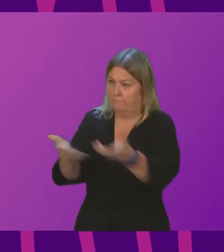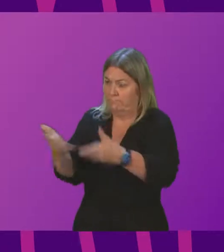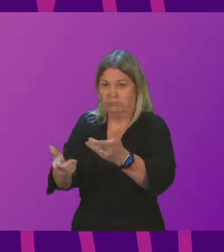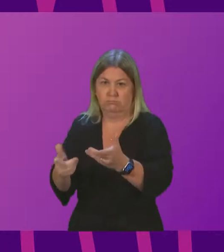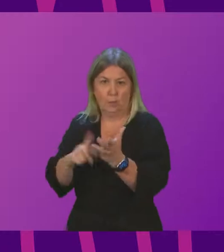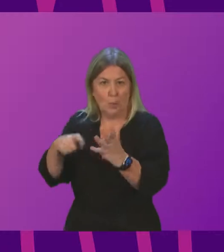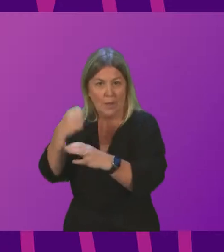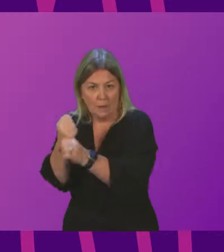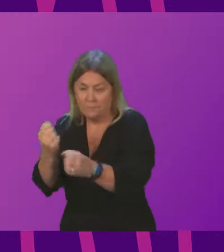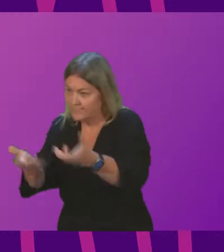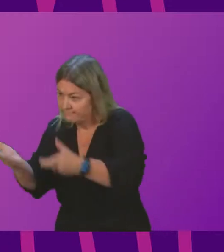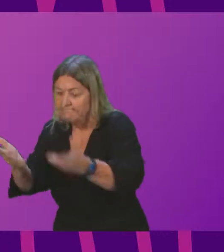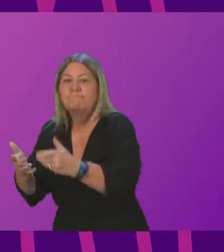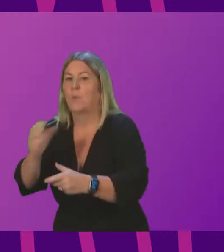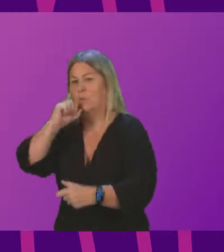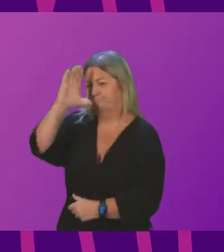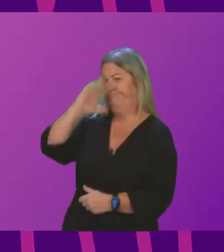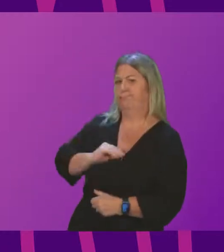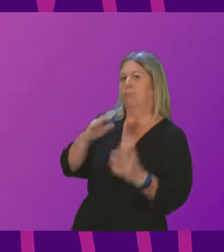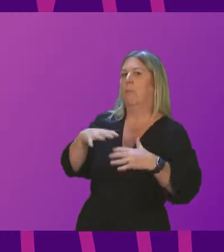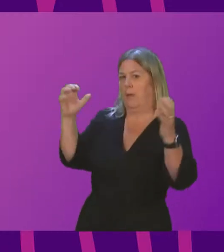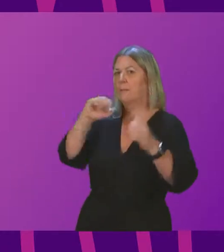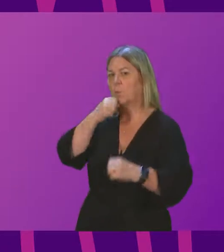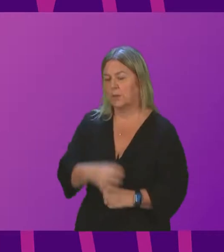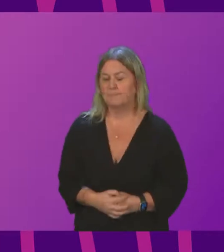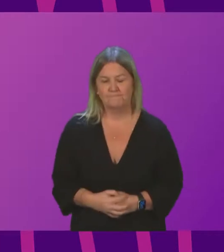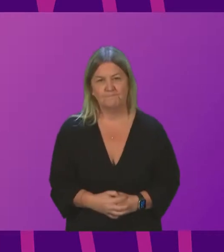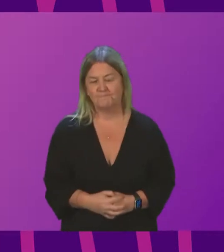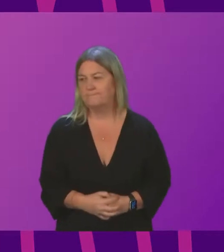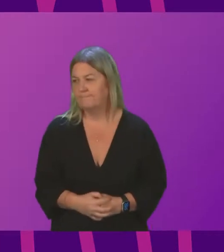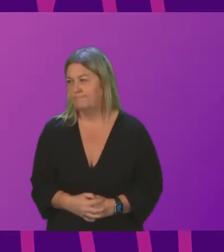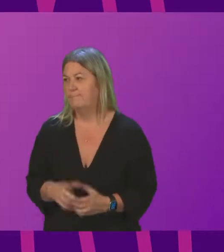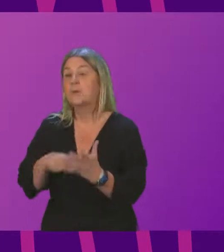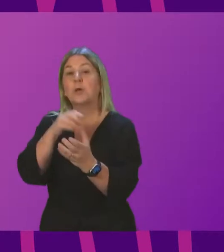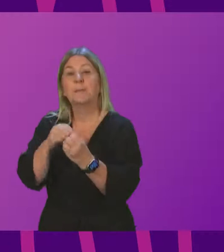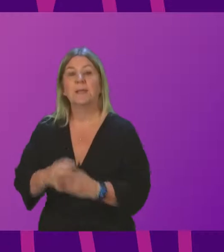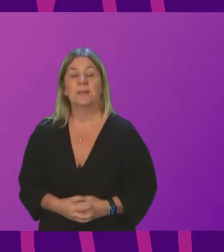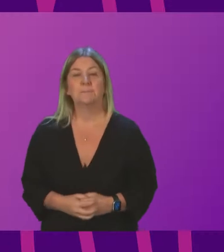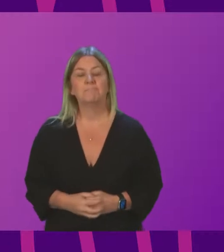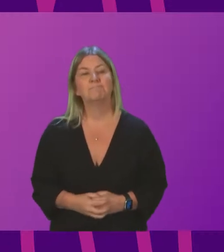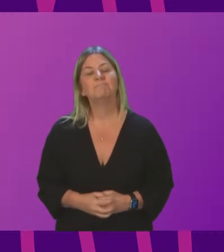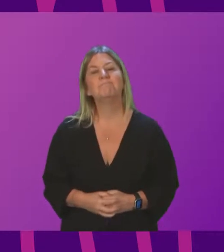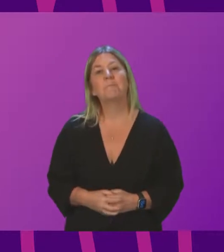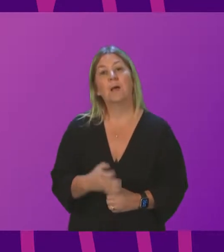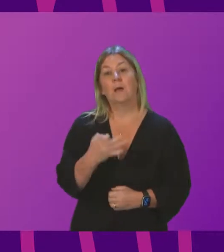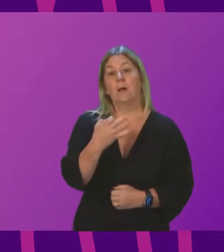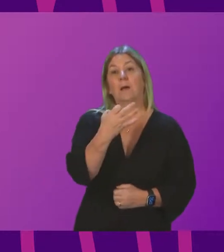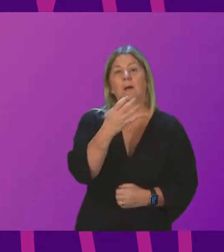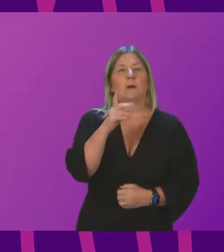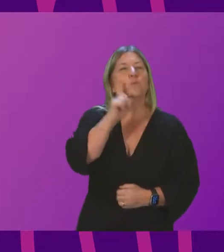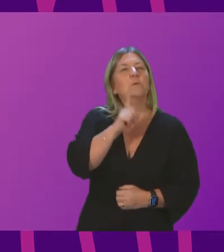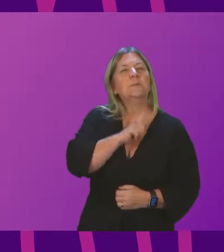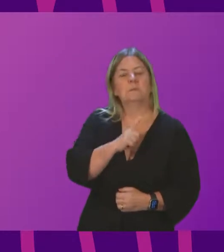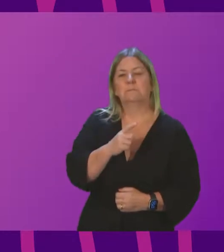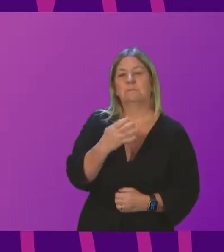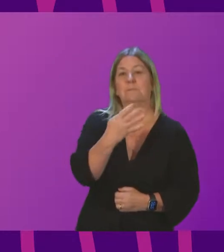Officer later today, and of course we'll update Parliament as soon as possible. Jackie Bailey. A 94-year-old woman in my constituency